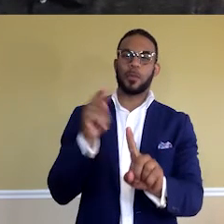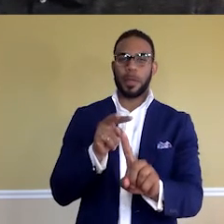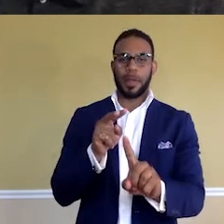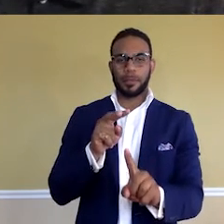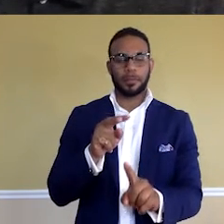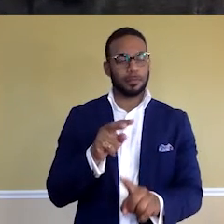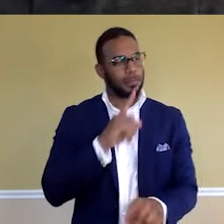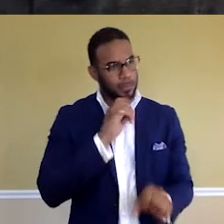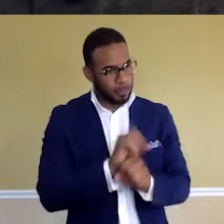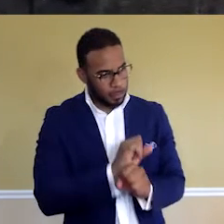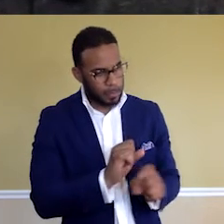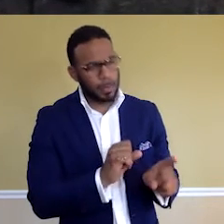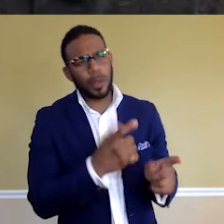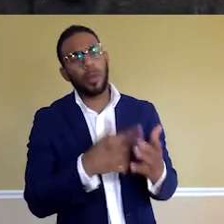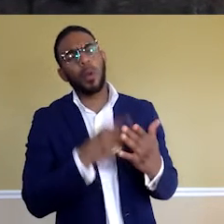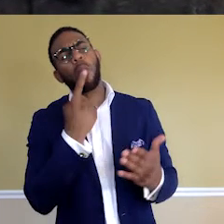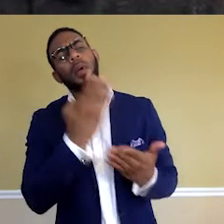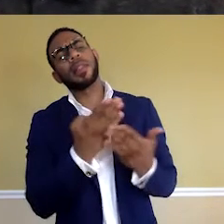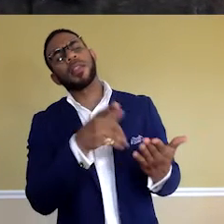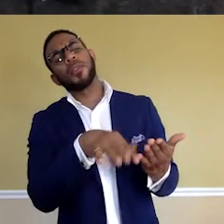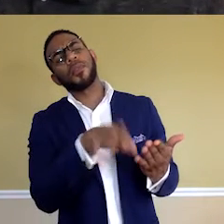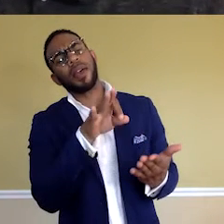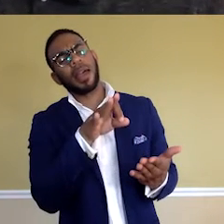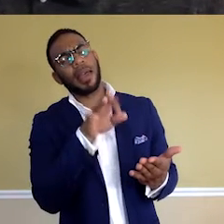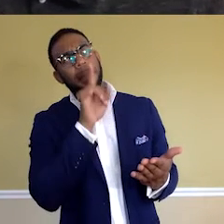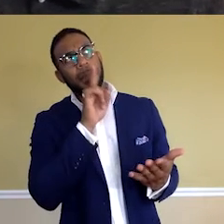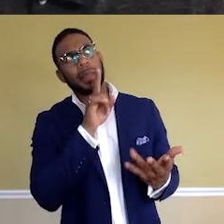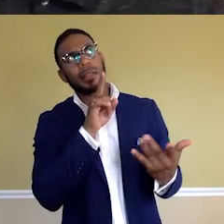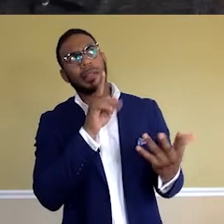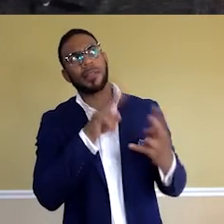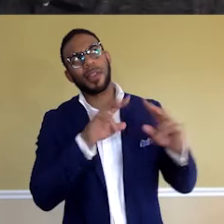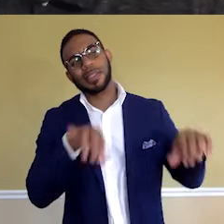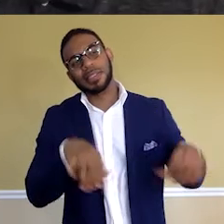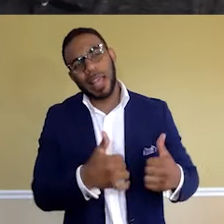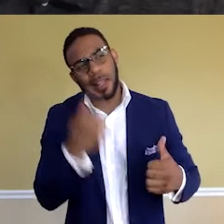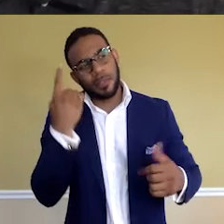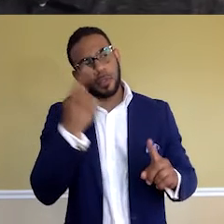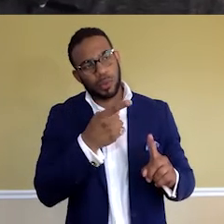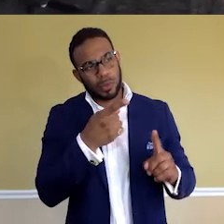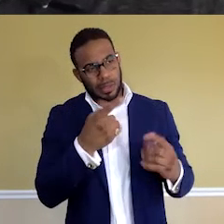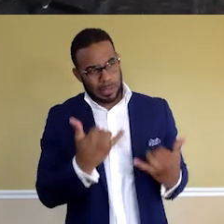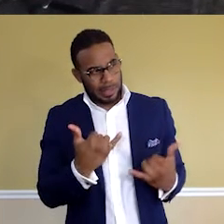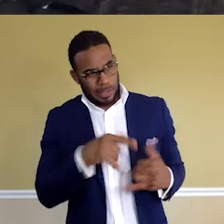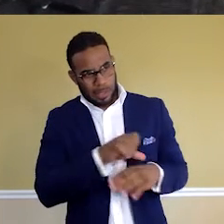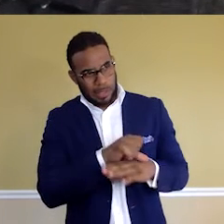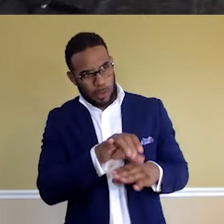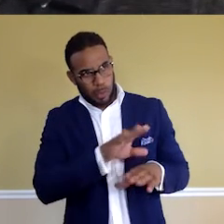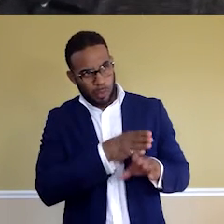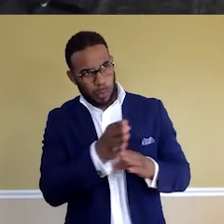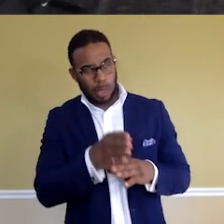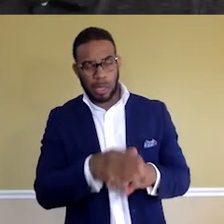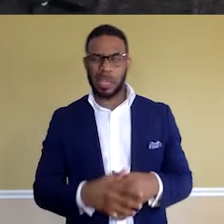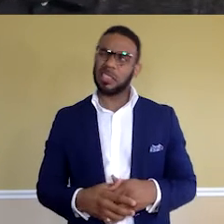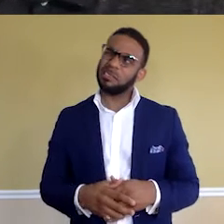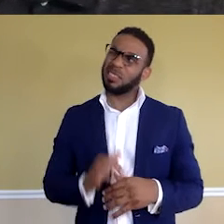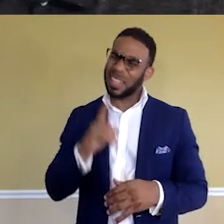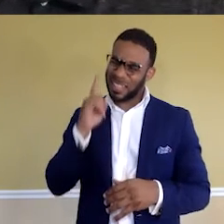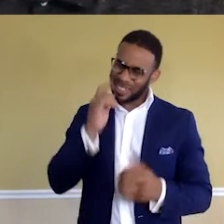Absolutely. What is one thing that you find being very challenging for you at this stage in your career? I think the most challenging